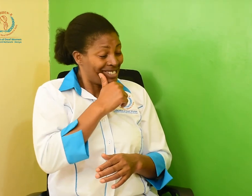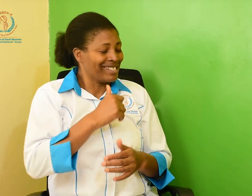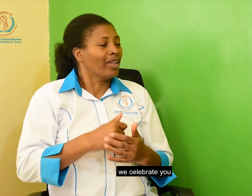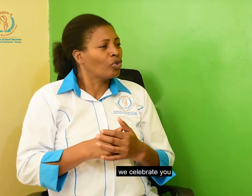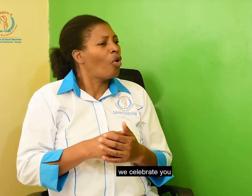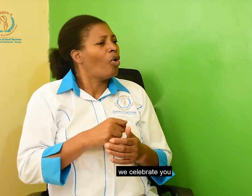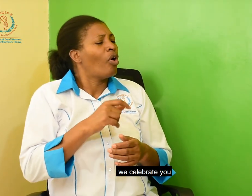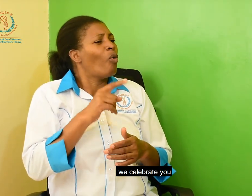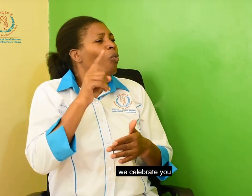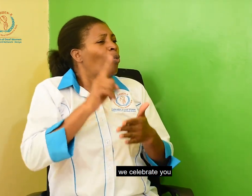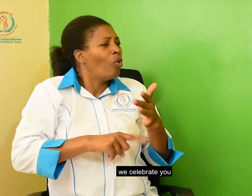Yes. So, I'm reaching you.